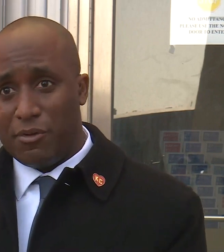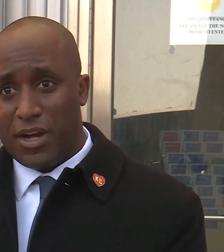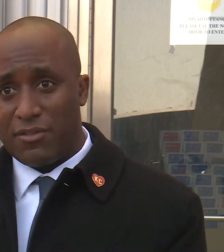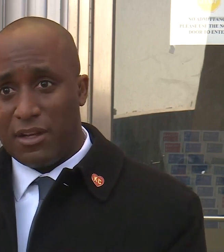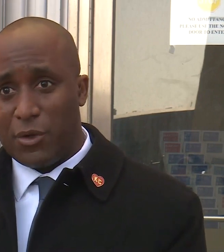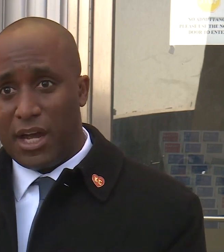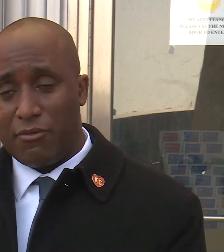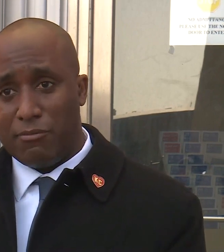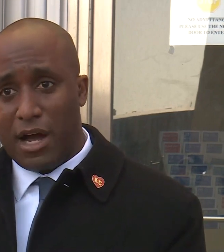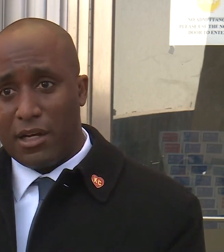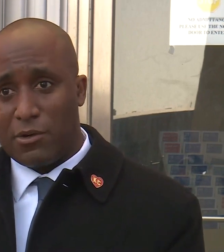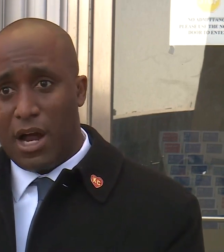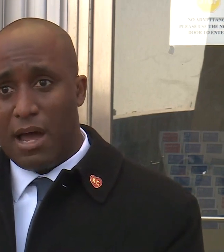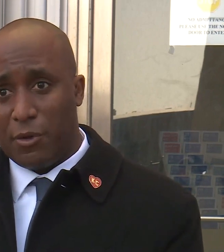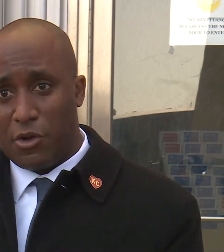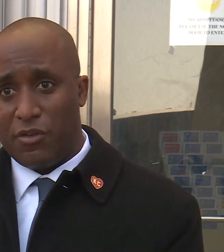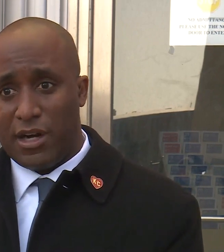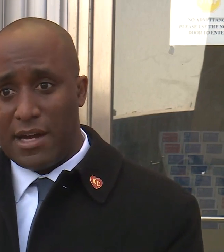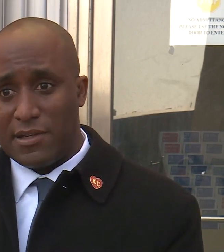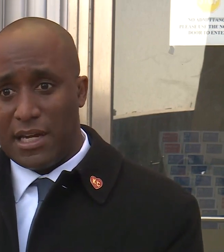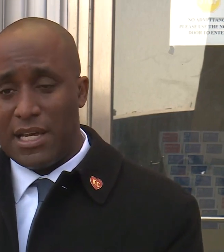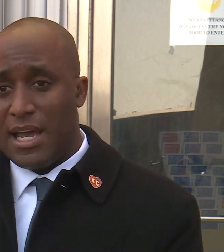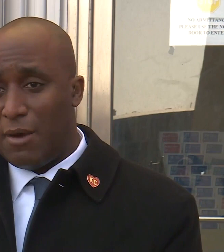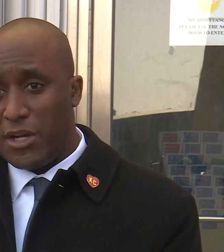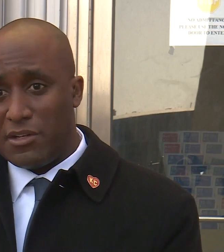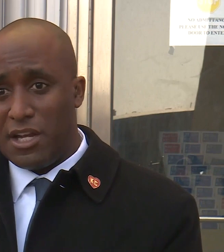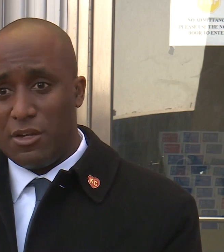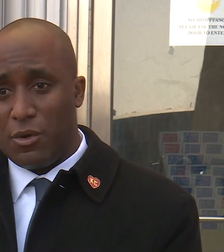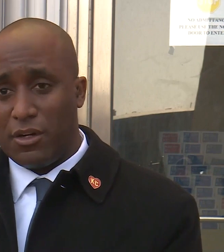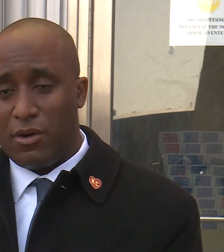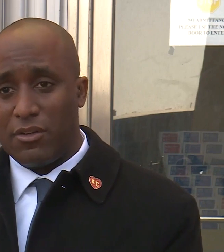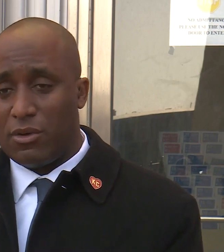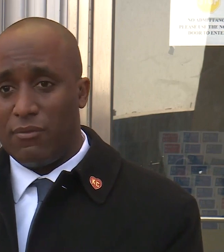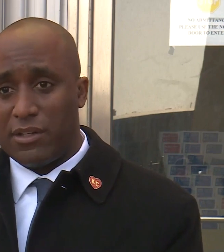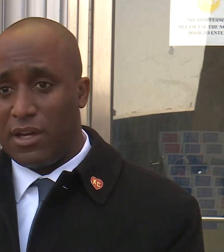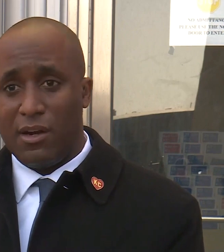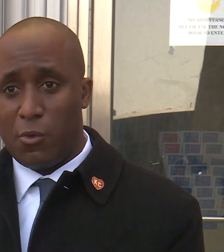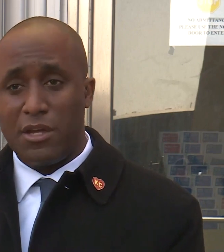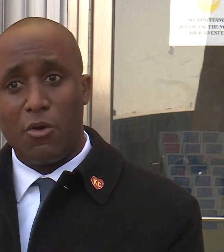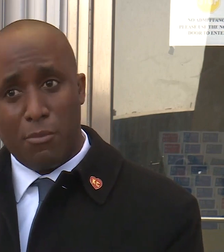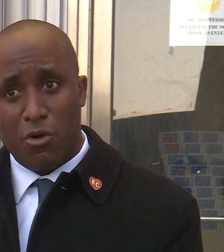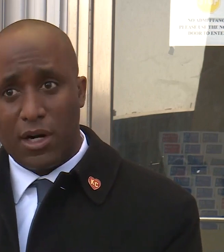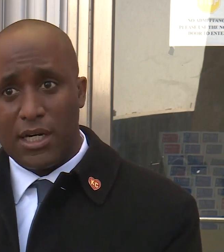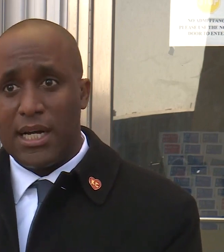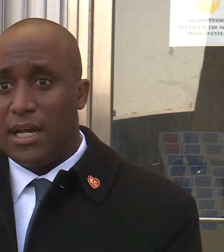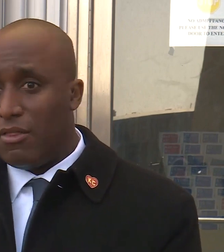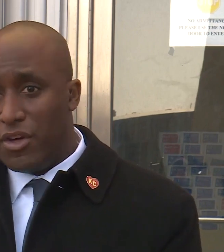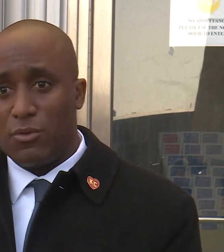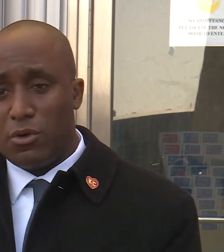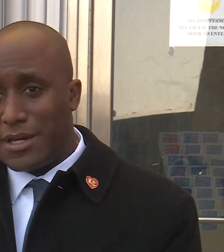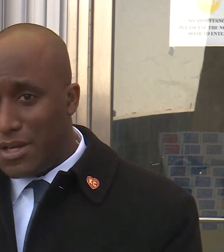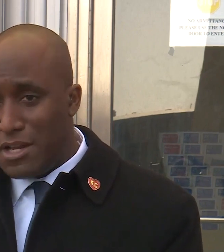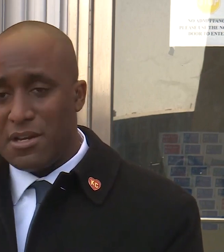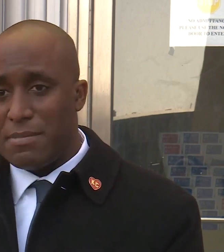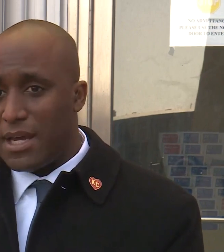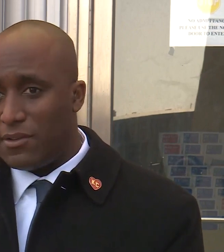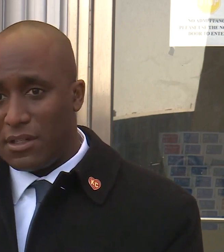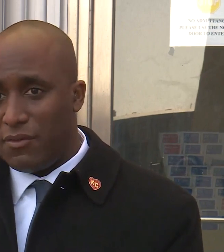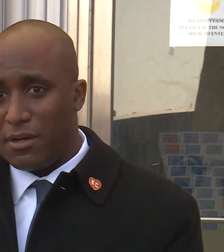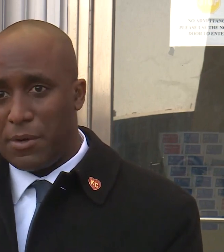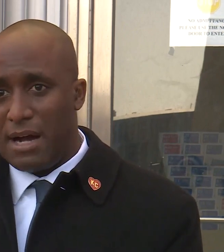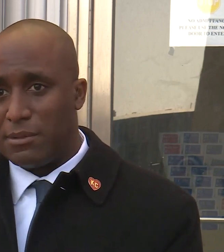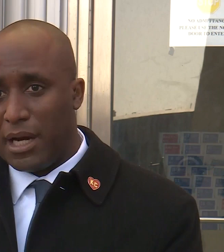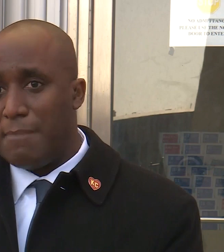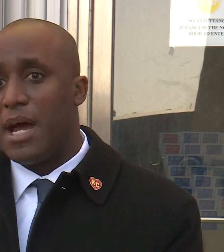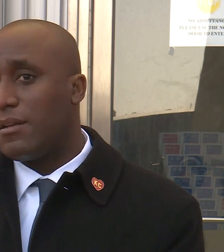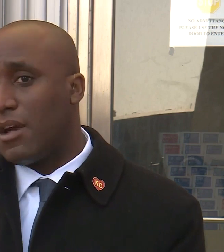the number of deaths that we had from violent crime with COVID-19, and we continue to increase roughly 10 a week or more. This will continue to be a